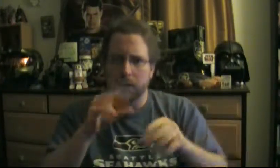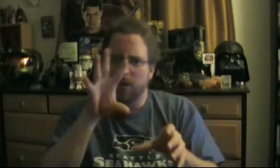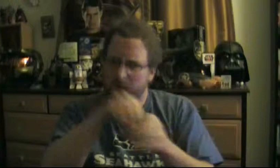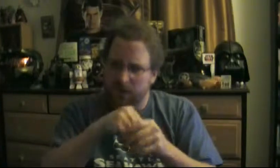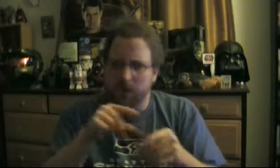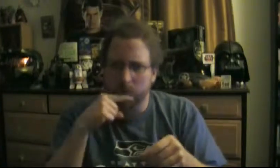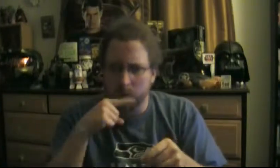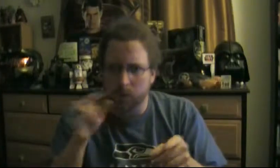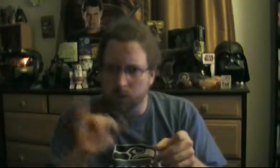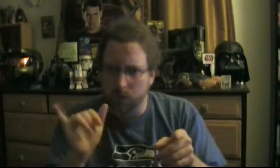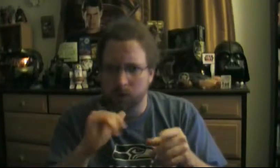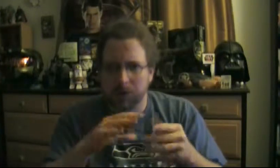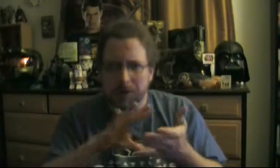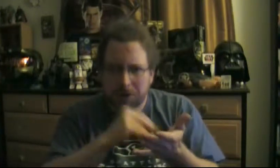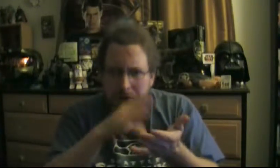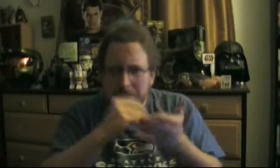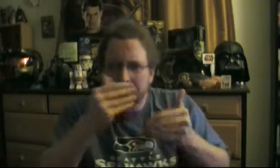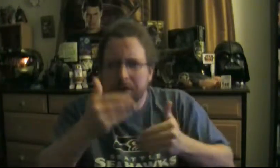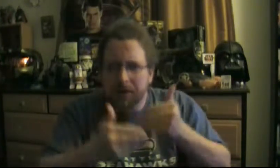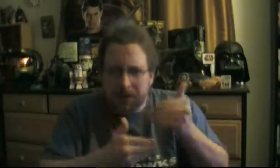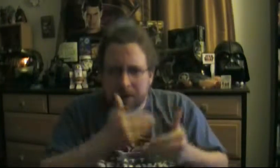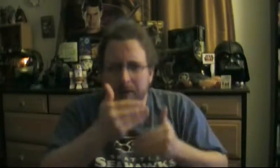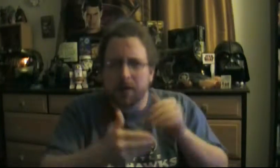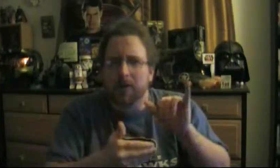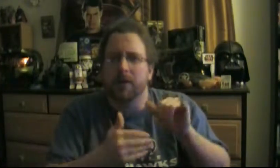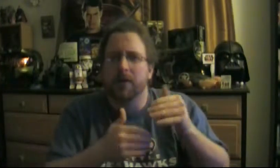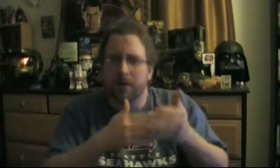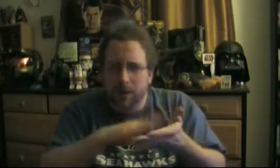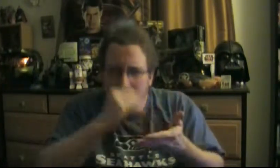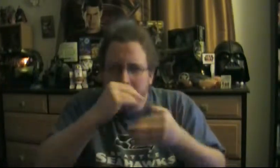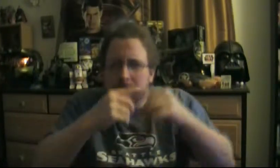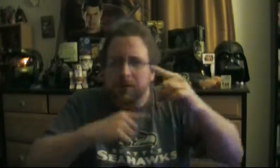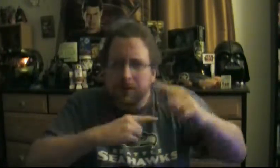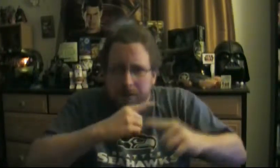you have made people not even without me. I can't